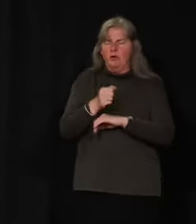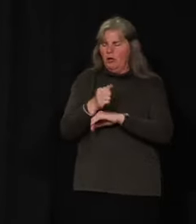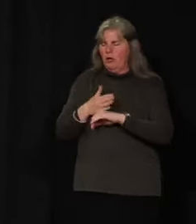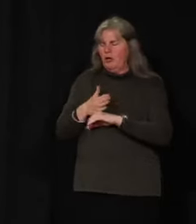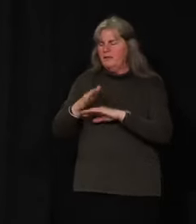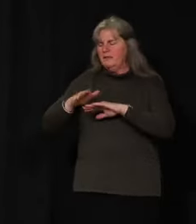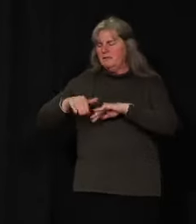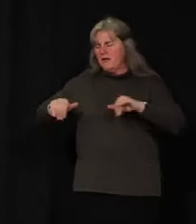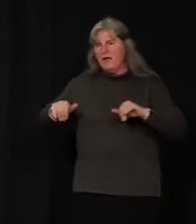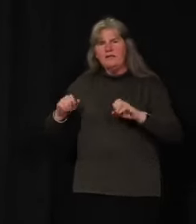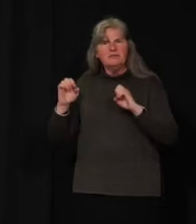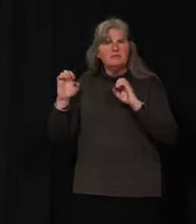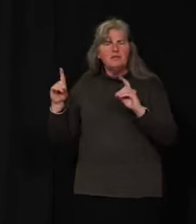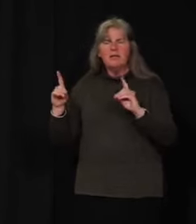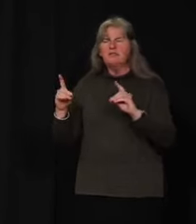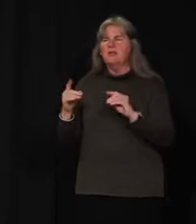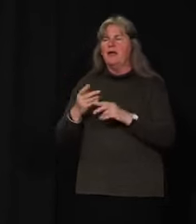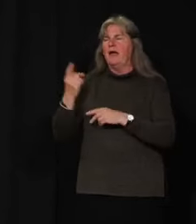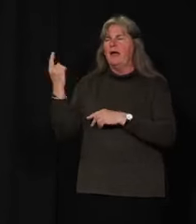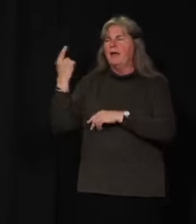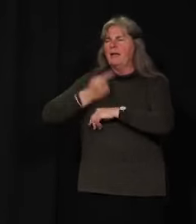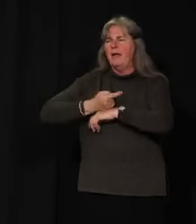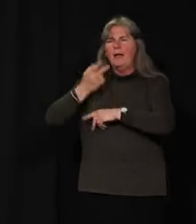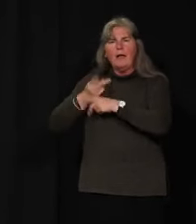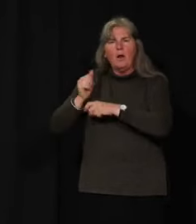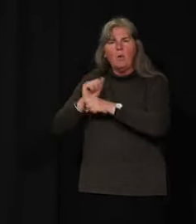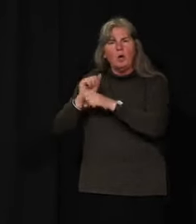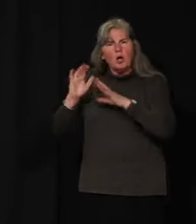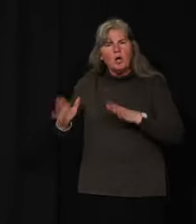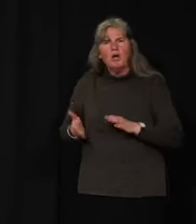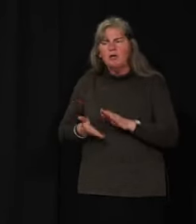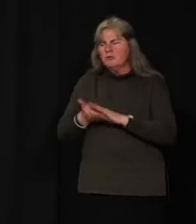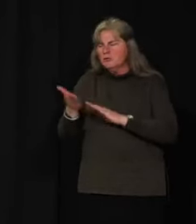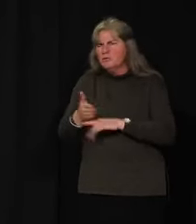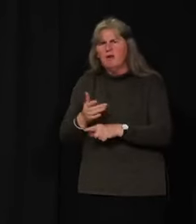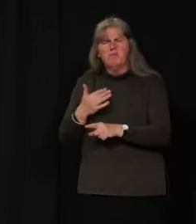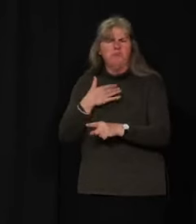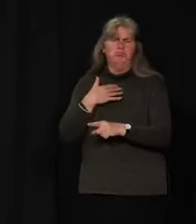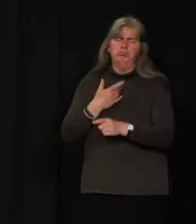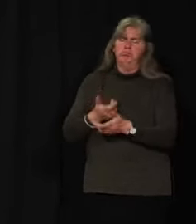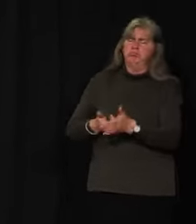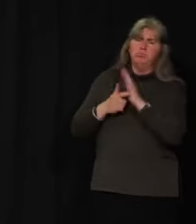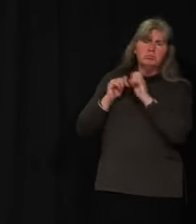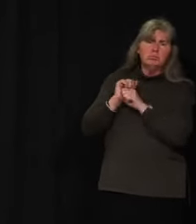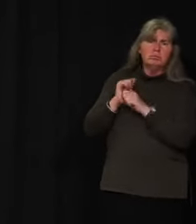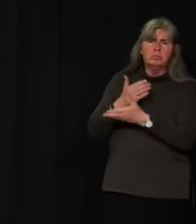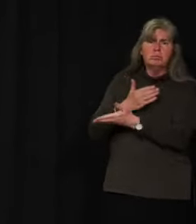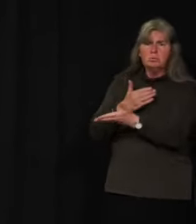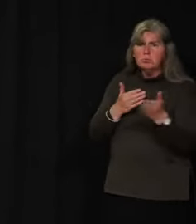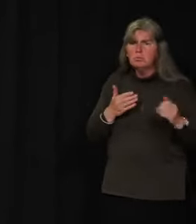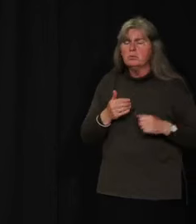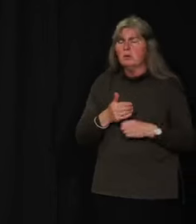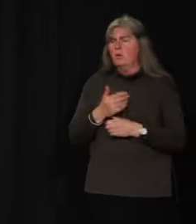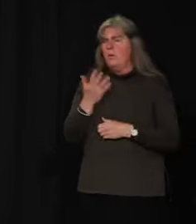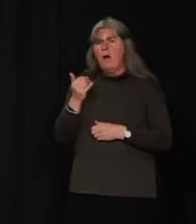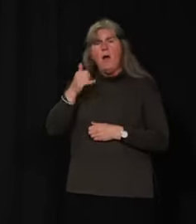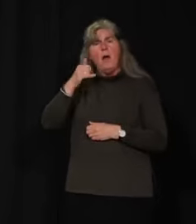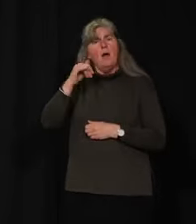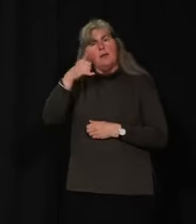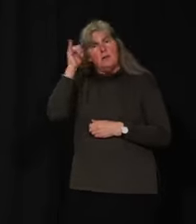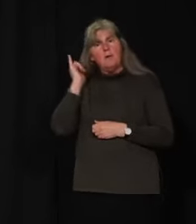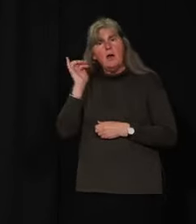educators and child care operators, they're extremely essential to ensuring that Yukoners can